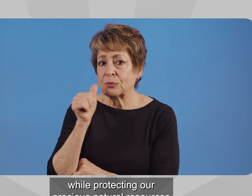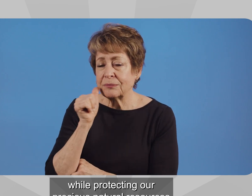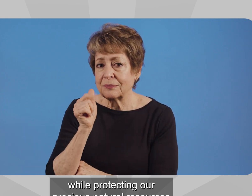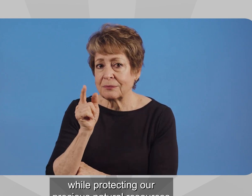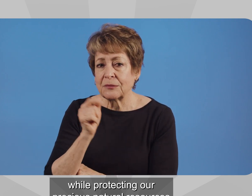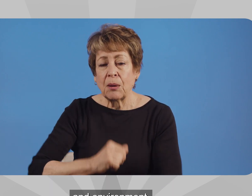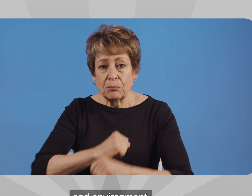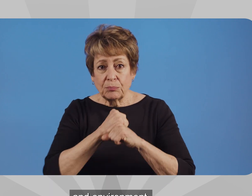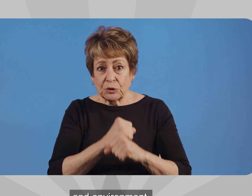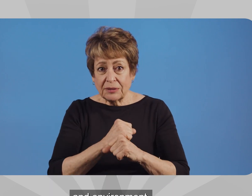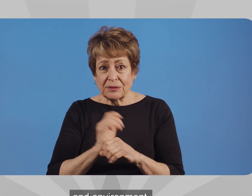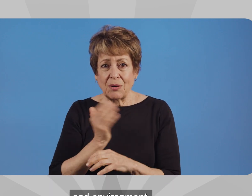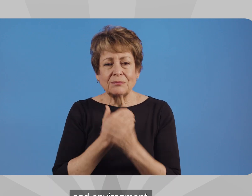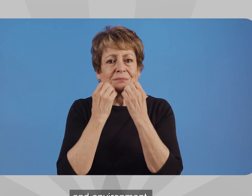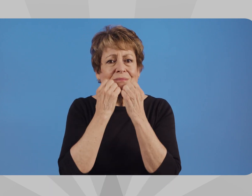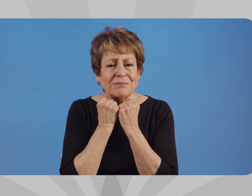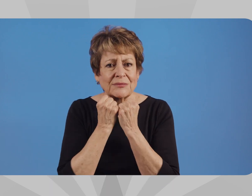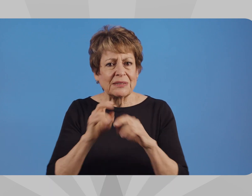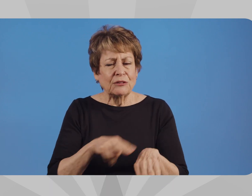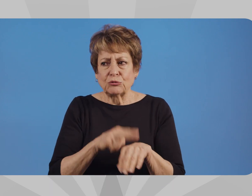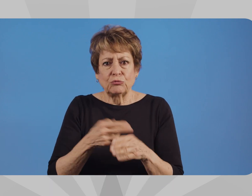natural resources and environment.